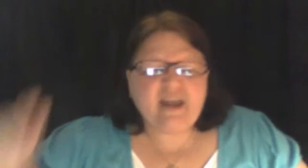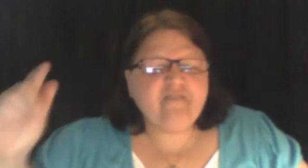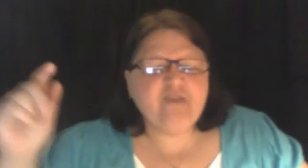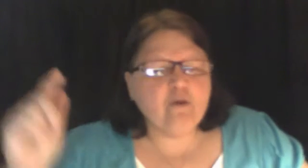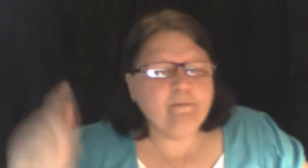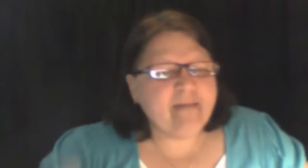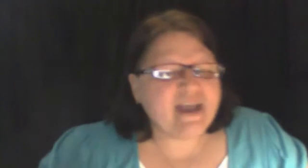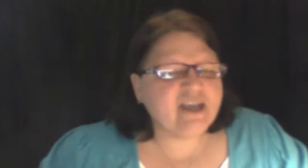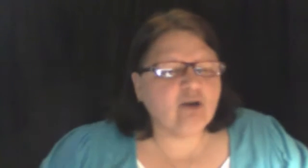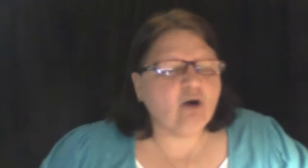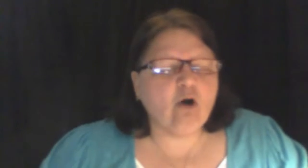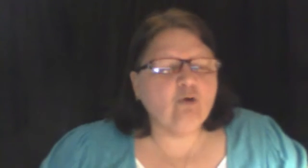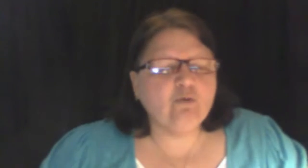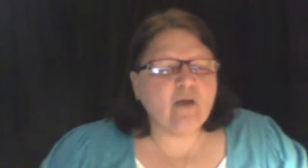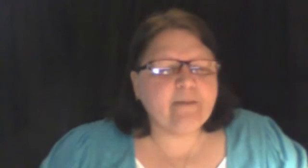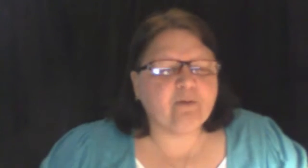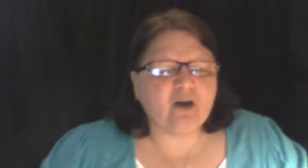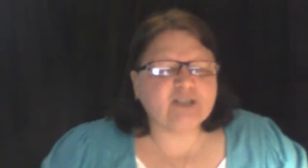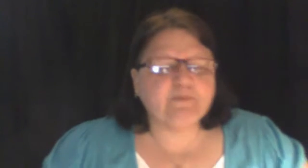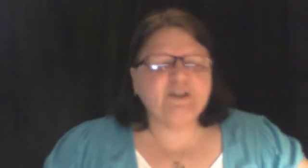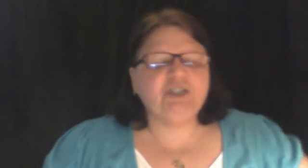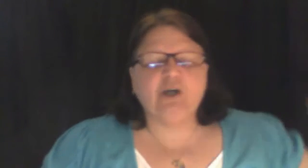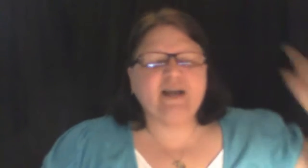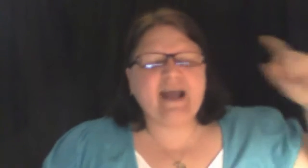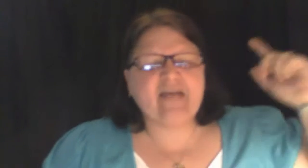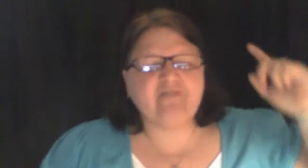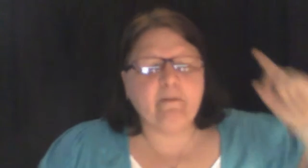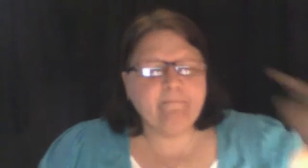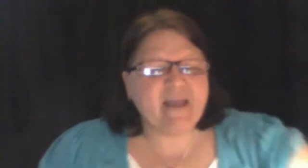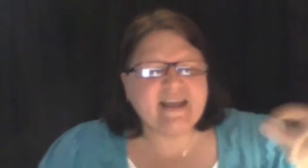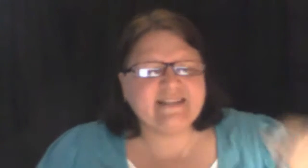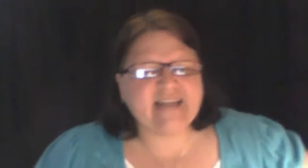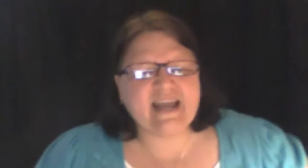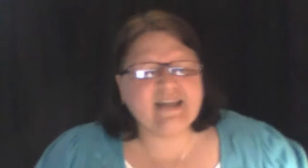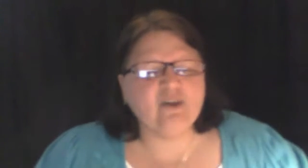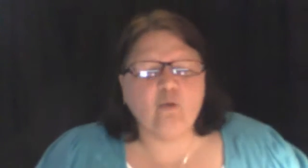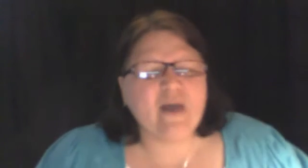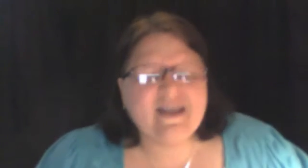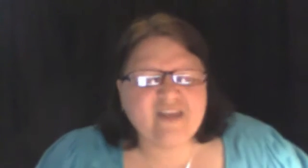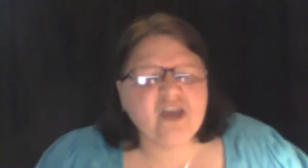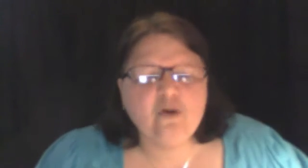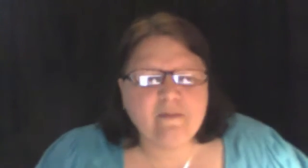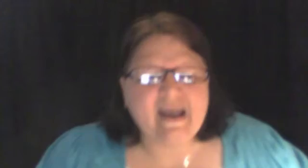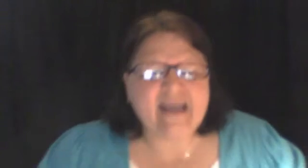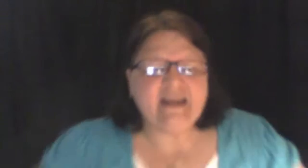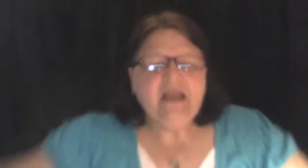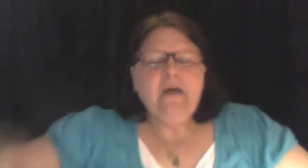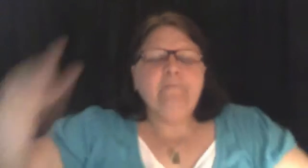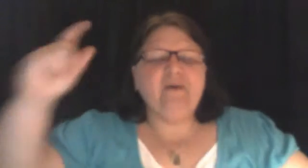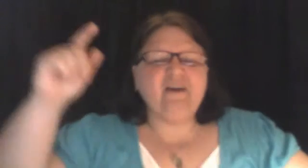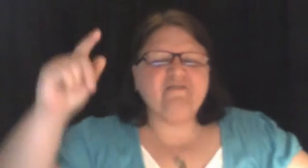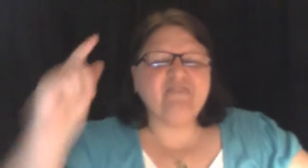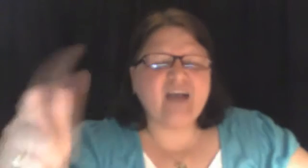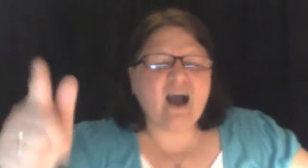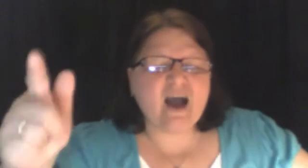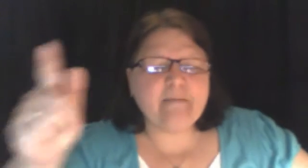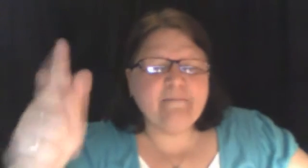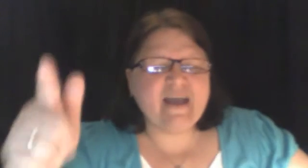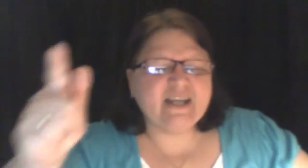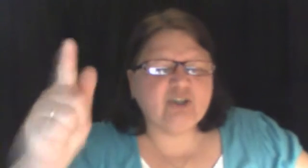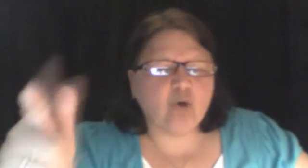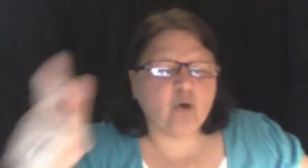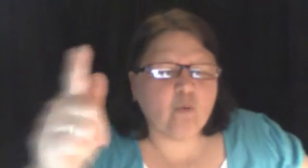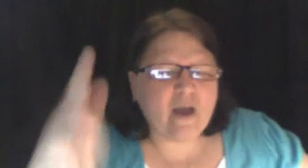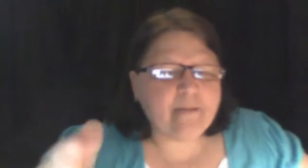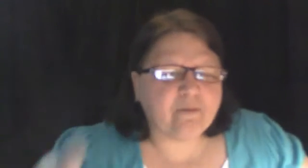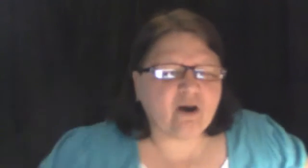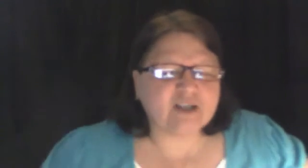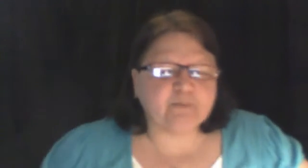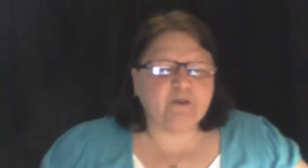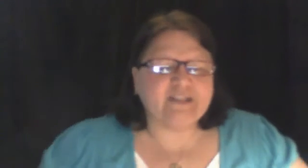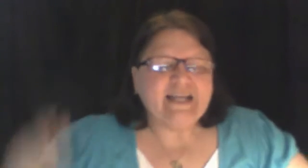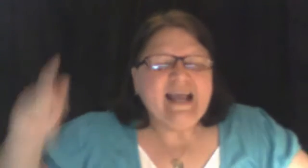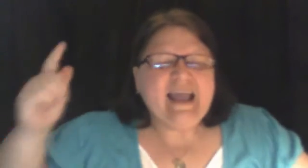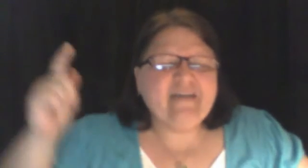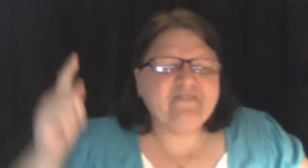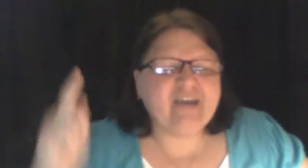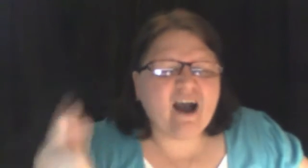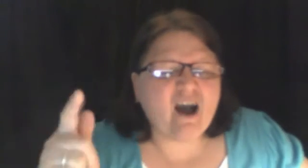if you make your own way prosperous, you're going to have to maintain the way that you made. But if God makes your way prosperous, if God